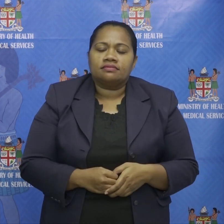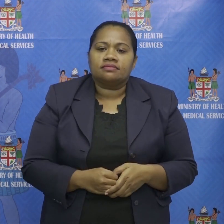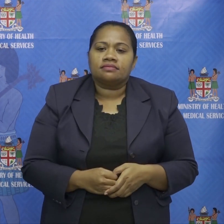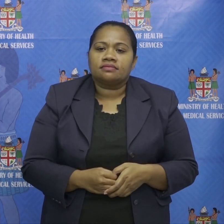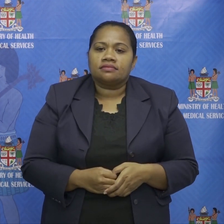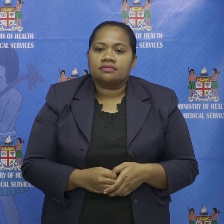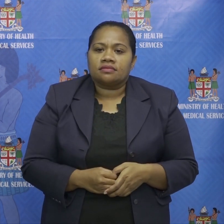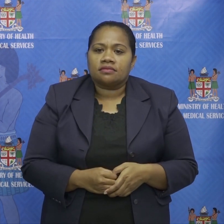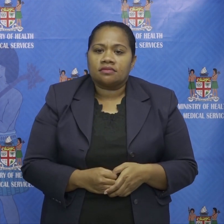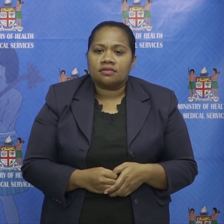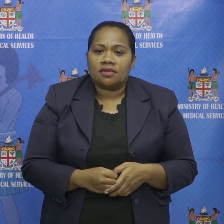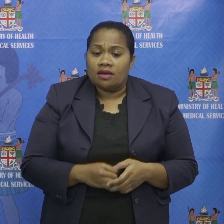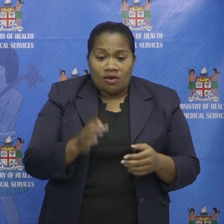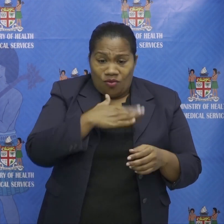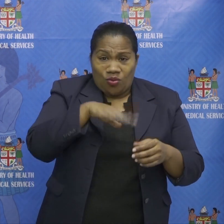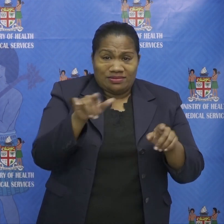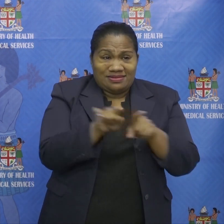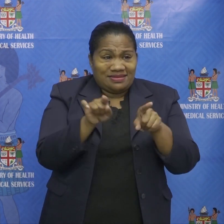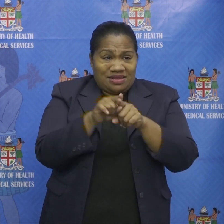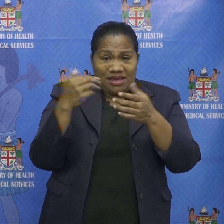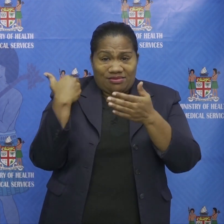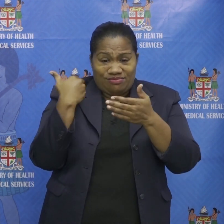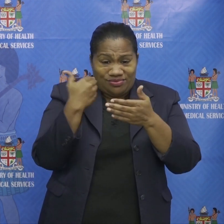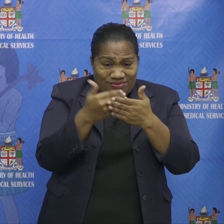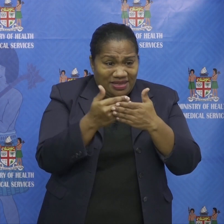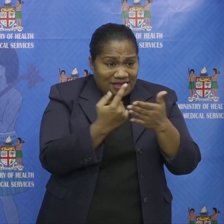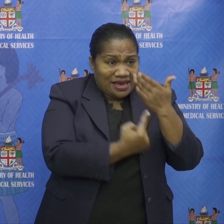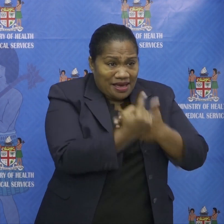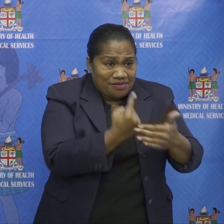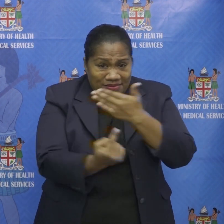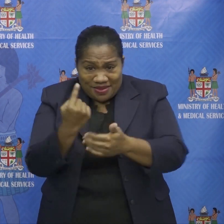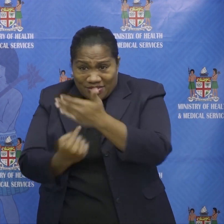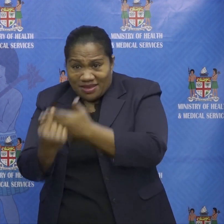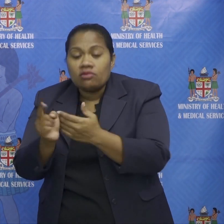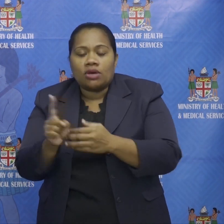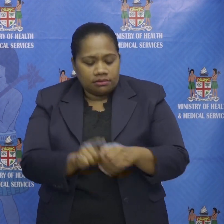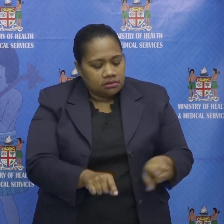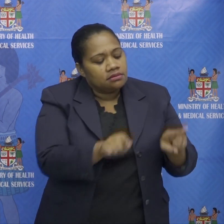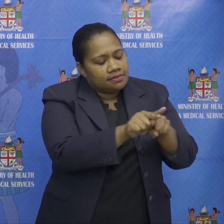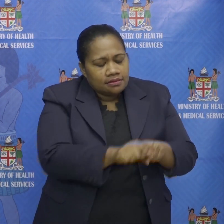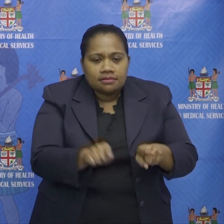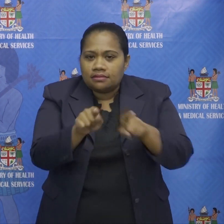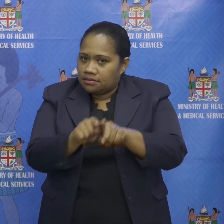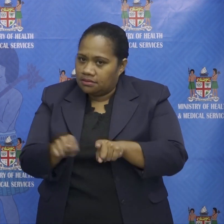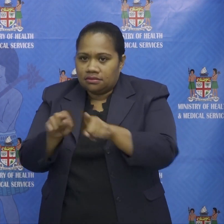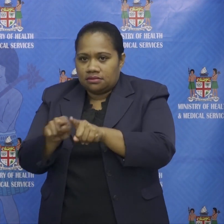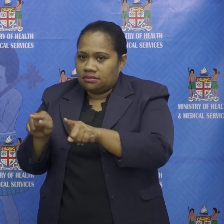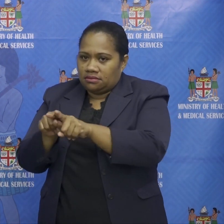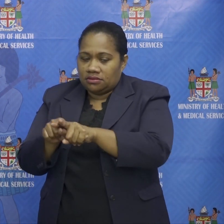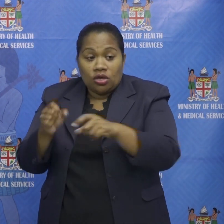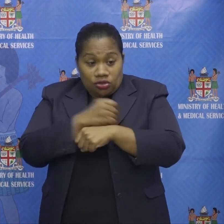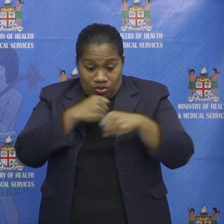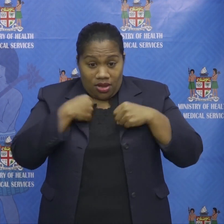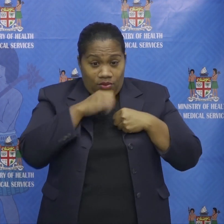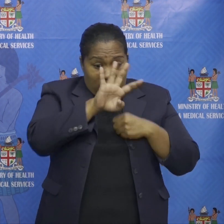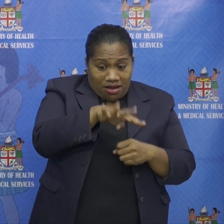have the same virus variant this confirms our investigations that case 73 the